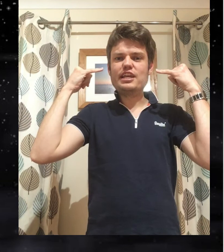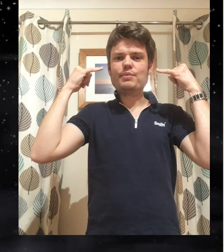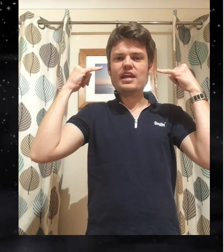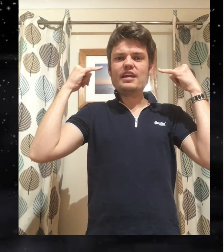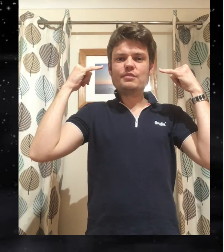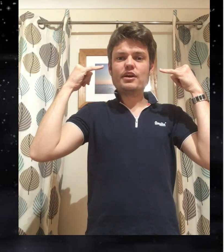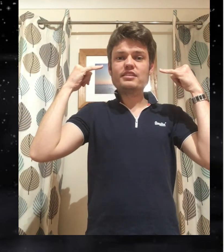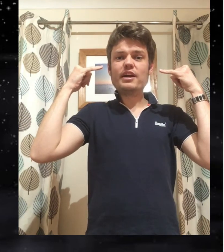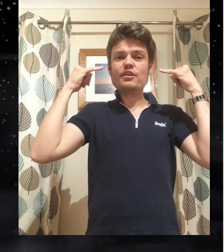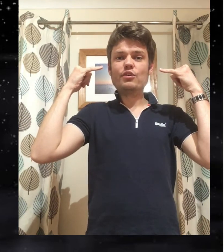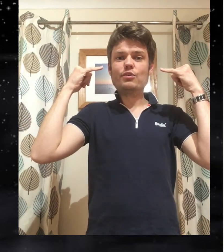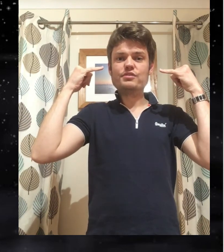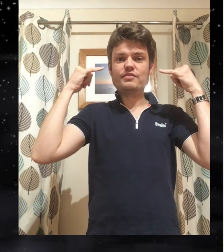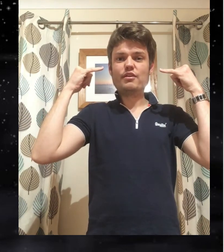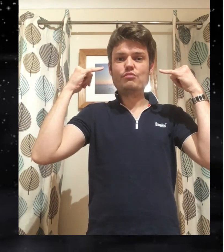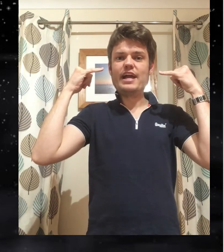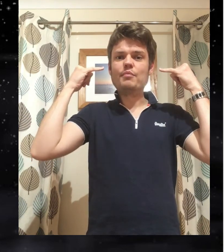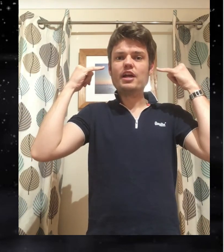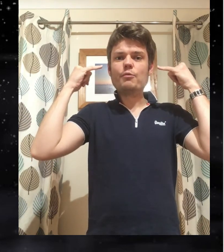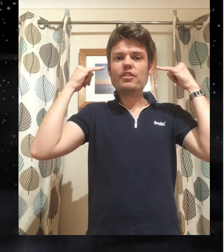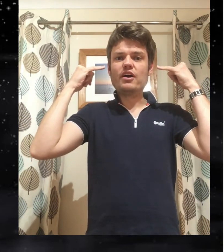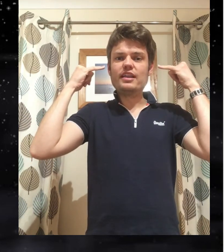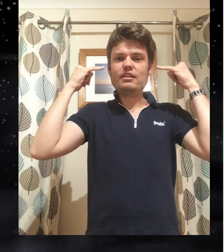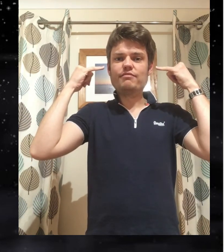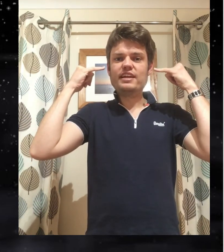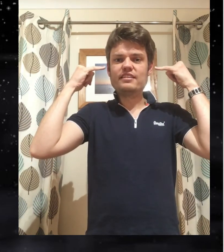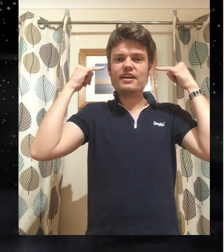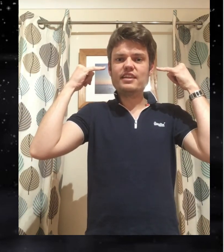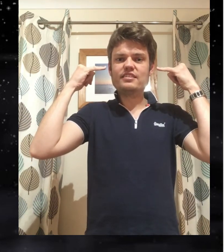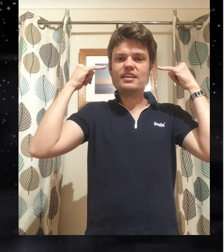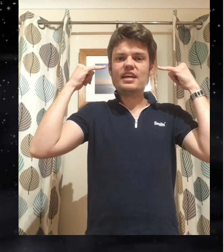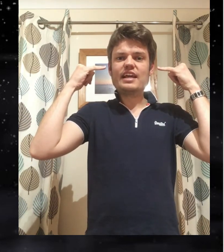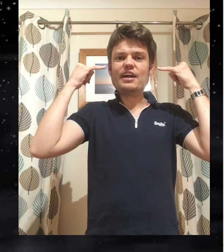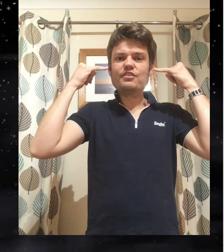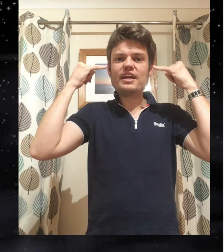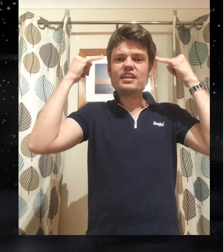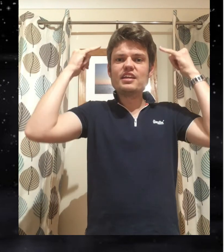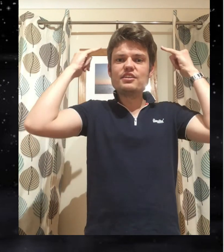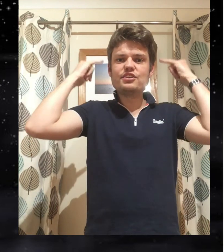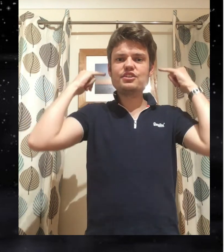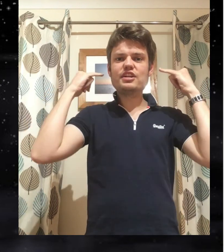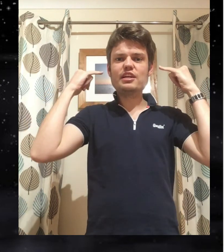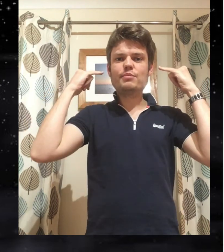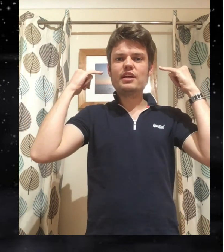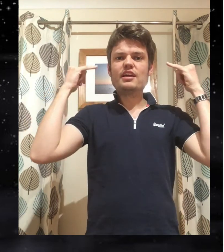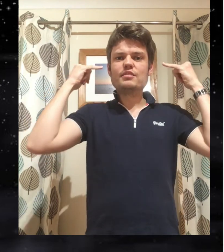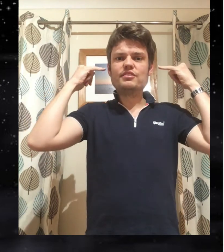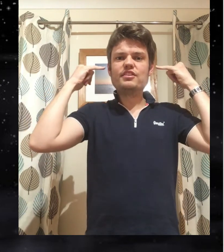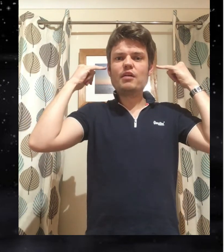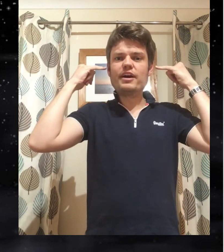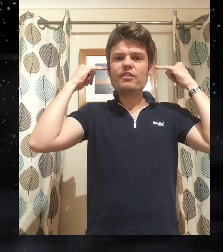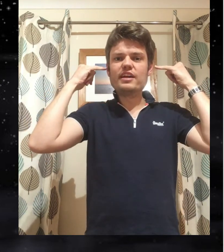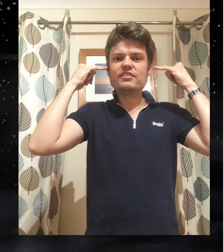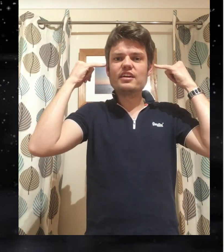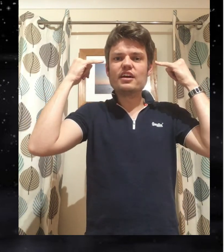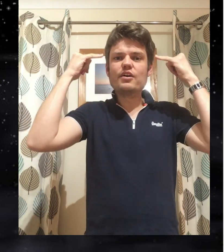sheep so we're going to make the horns of a ram with our little fingers like this cows and sheep so we